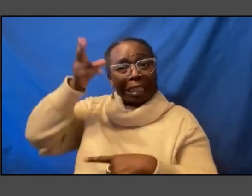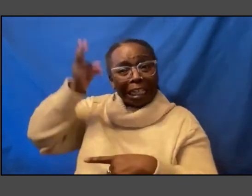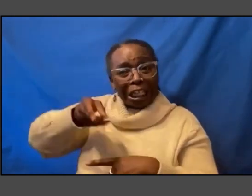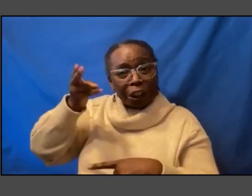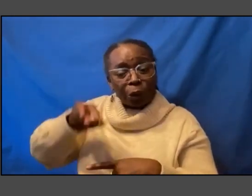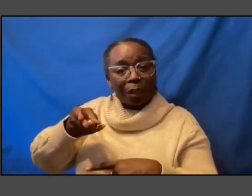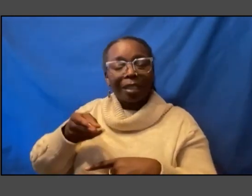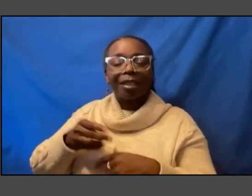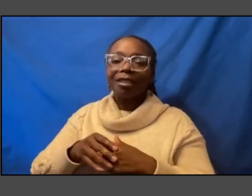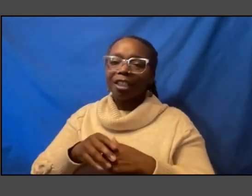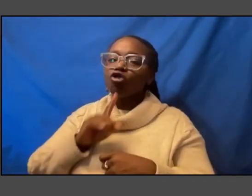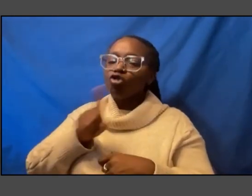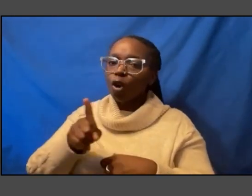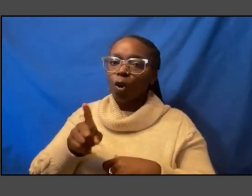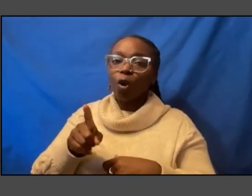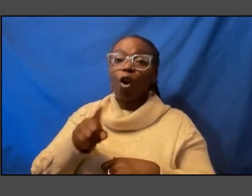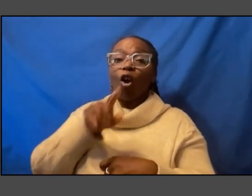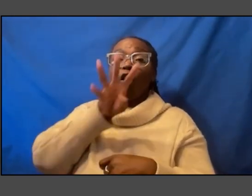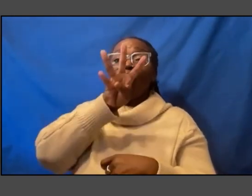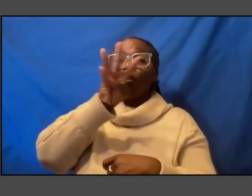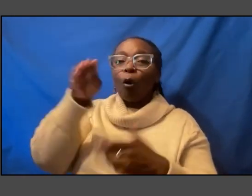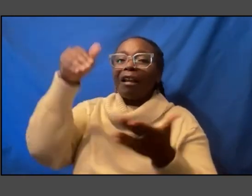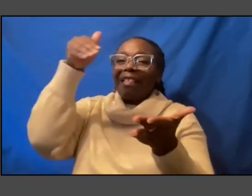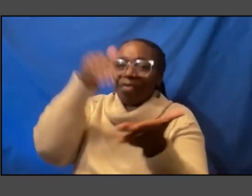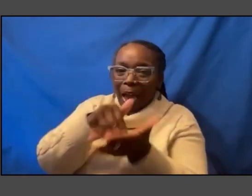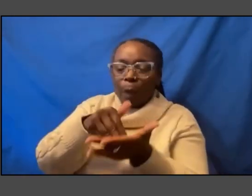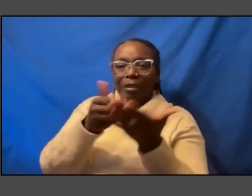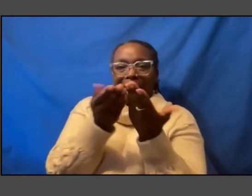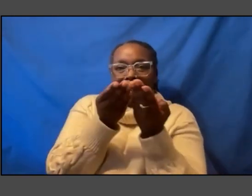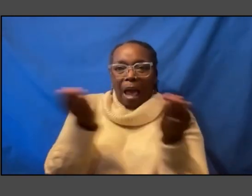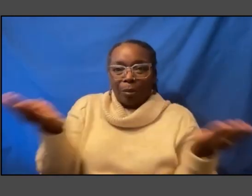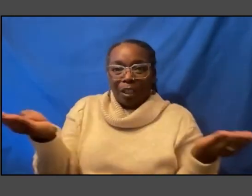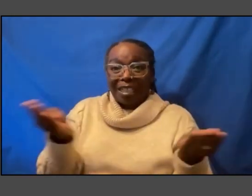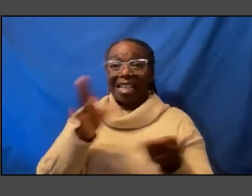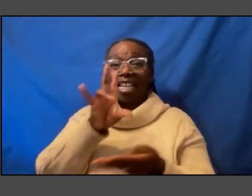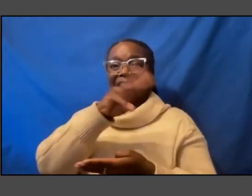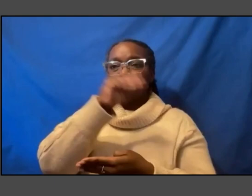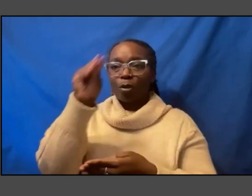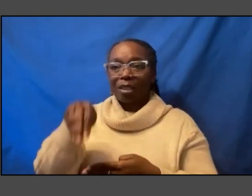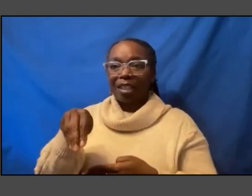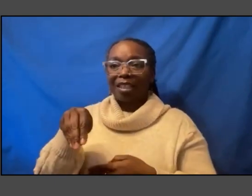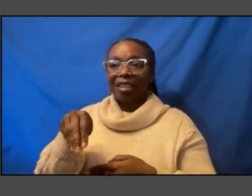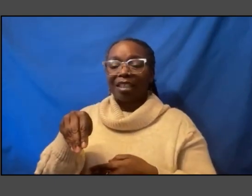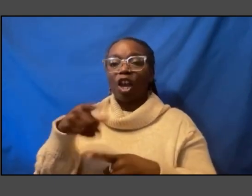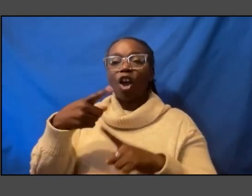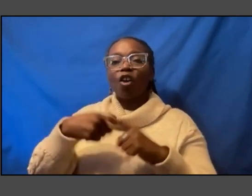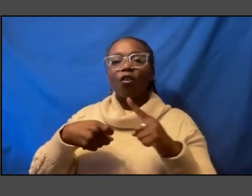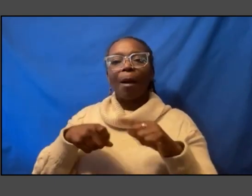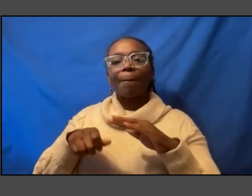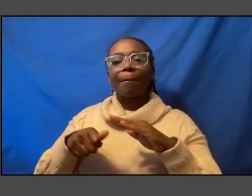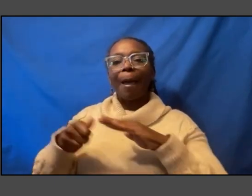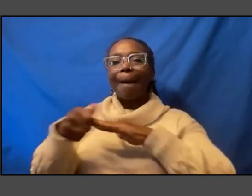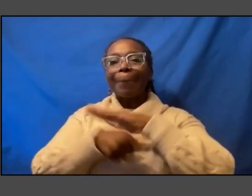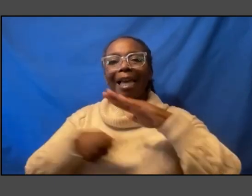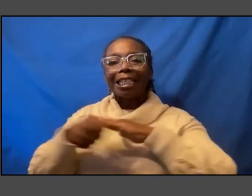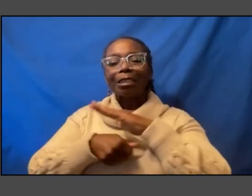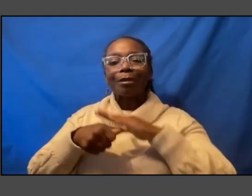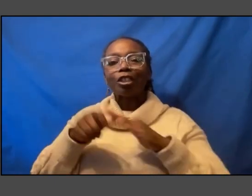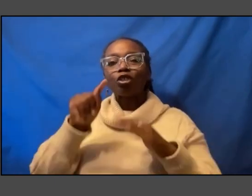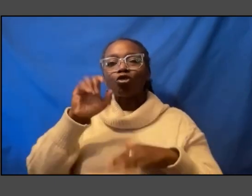40 000 objects of which 70 came from basements trunks and attics of people's homes it's what you said there is